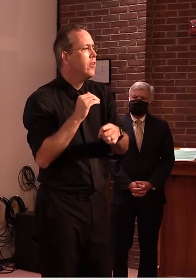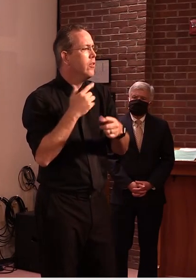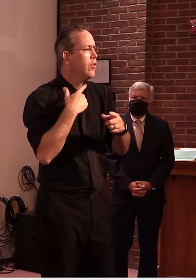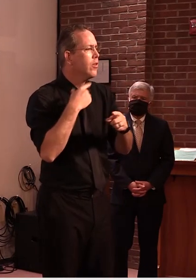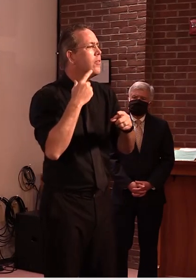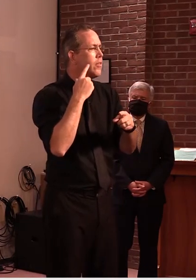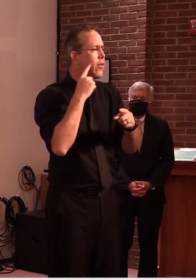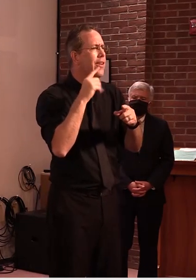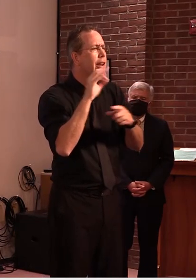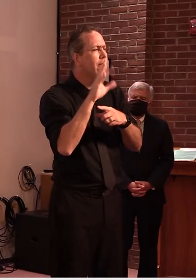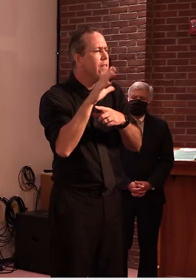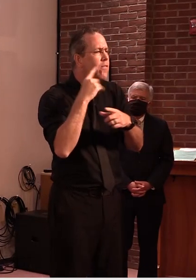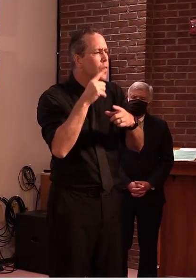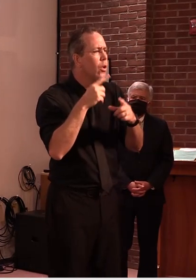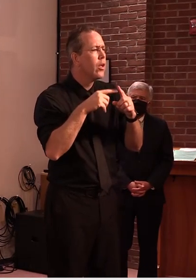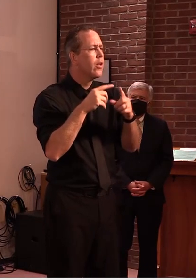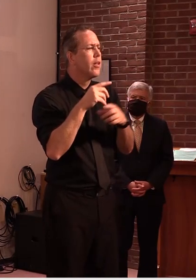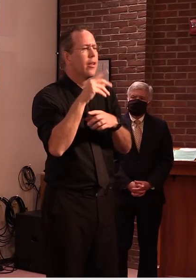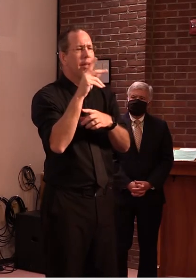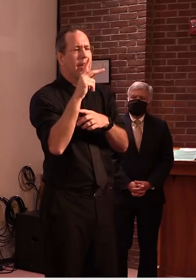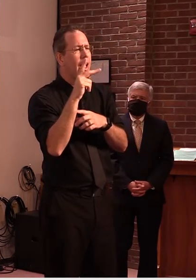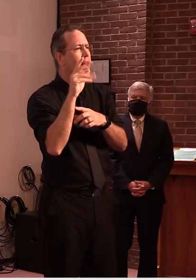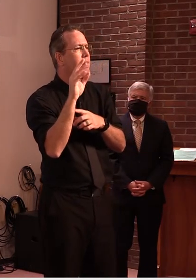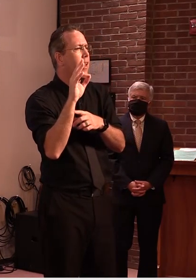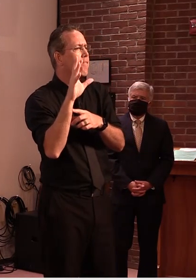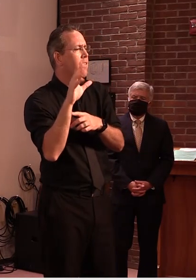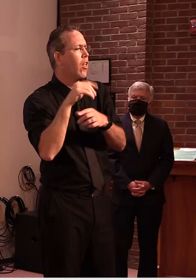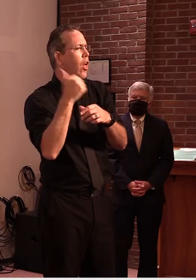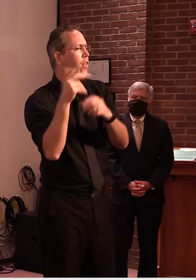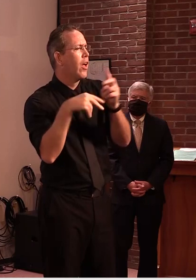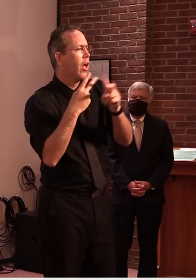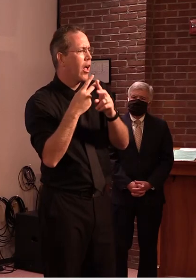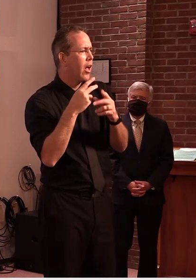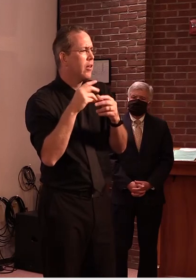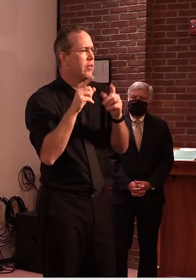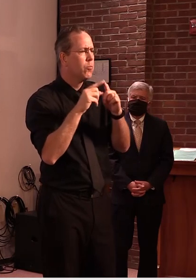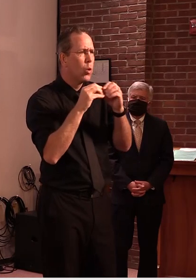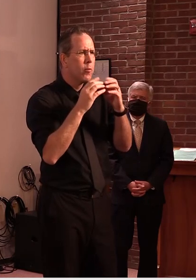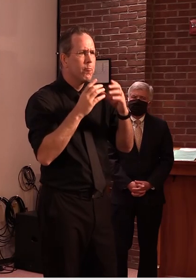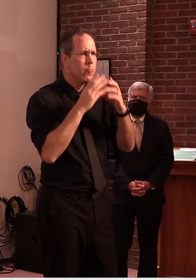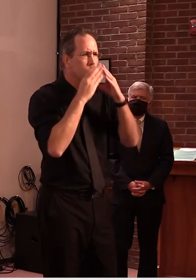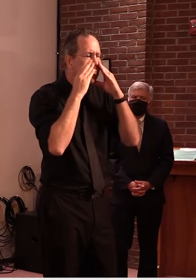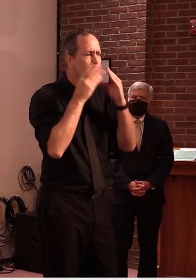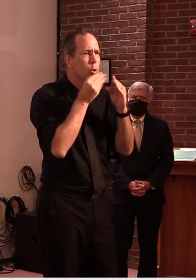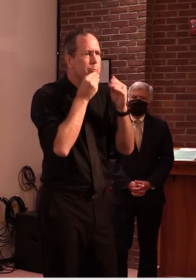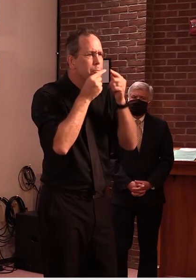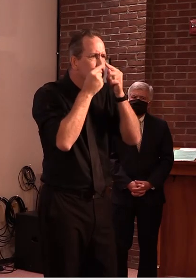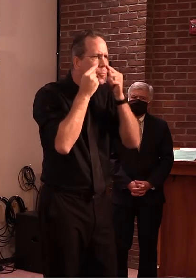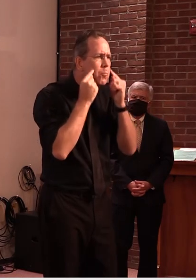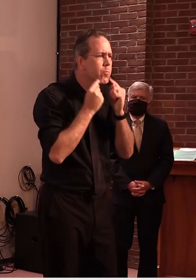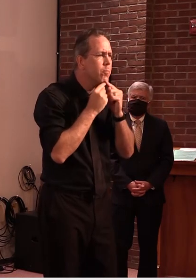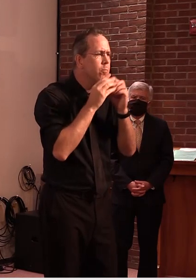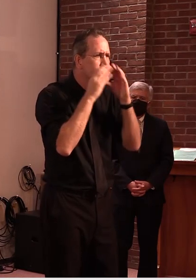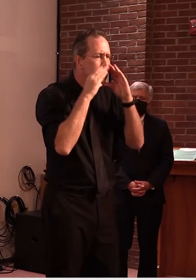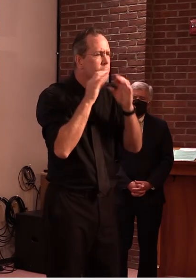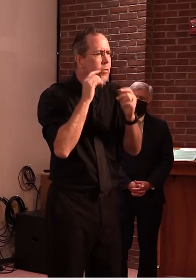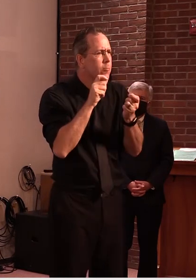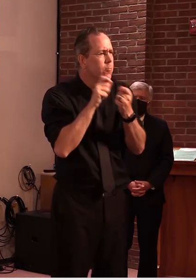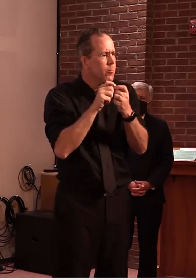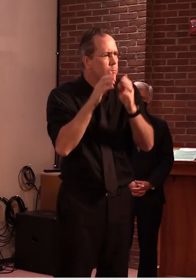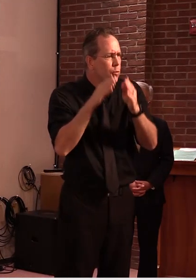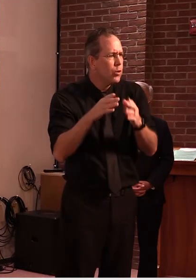out so the test results are available for for folks that are receiving uh various kinds of uh kn95s as well um